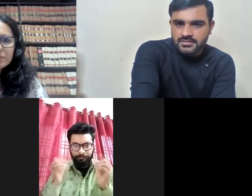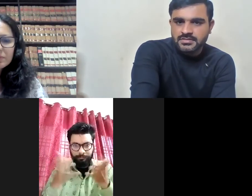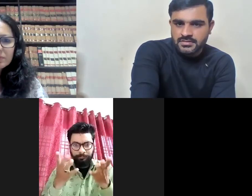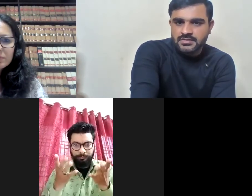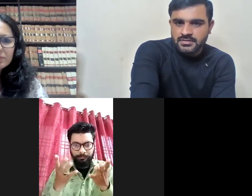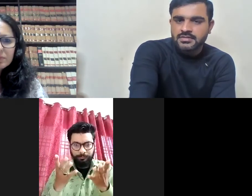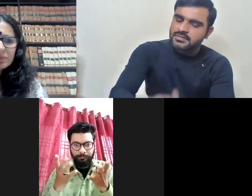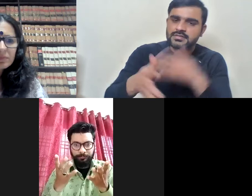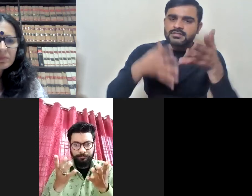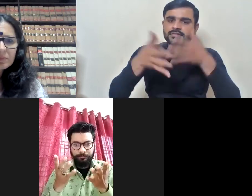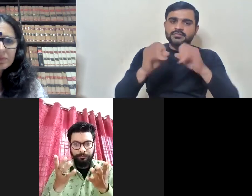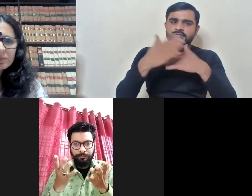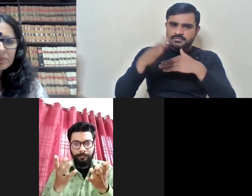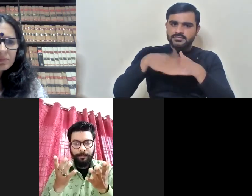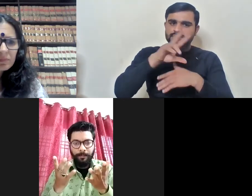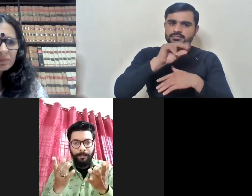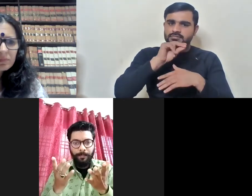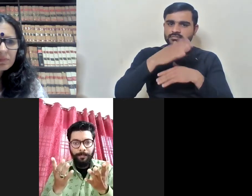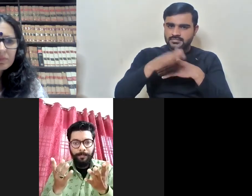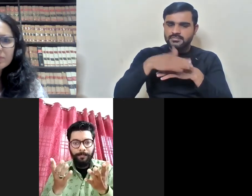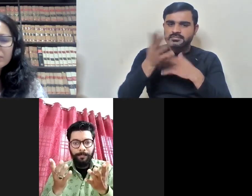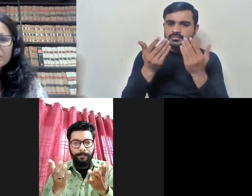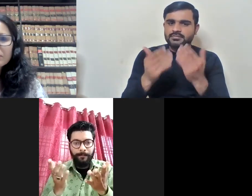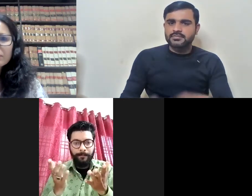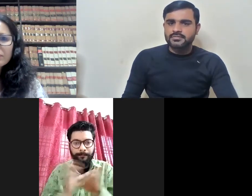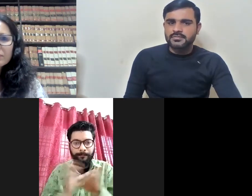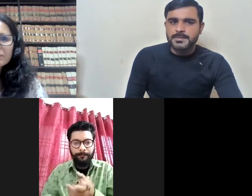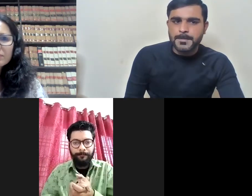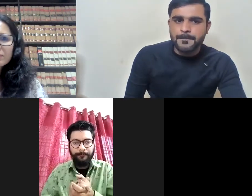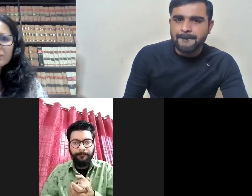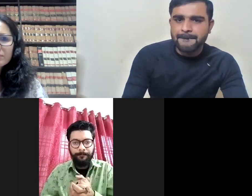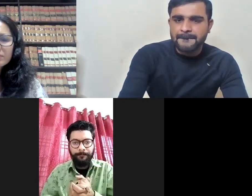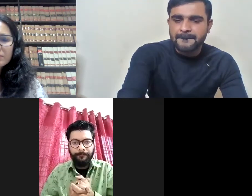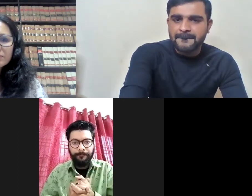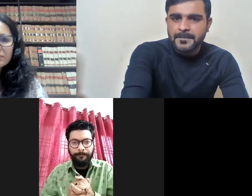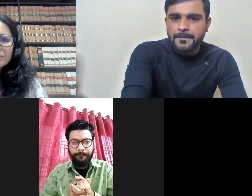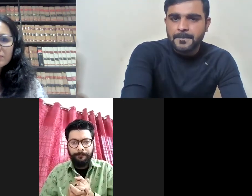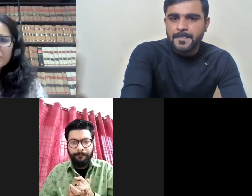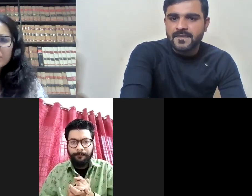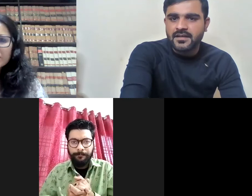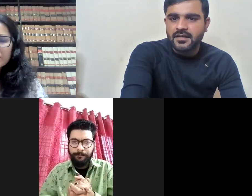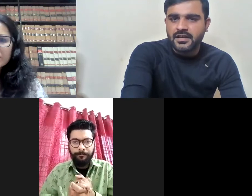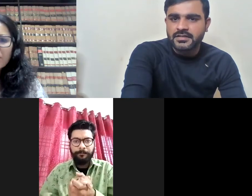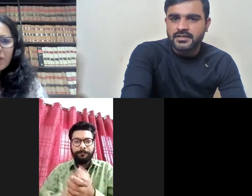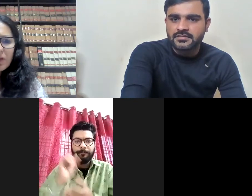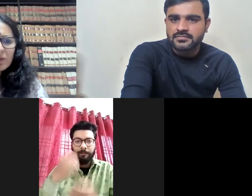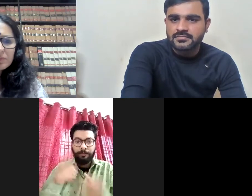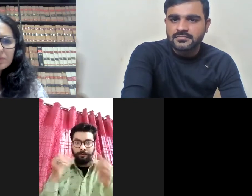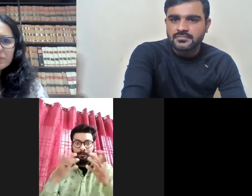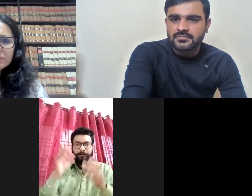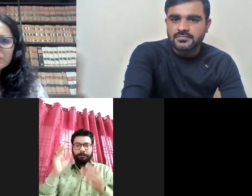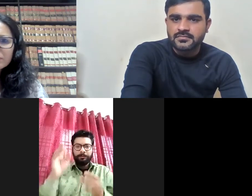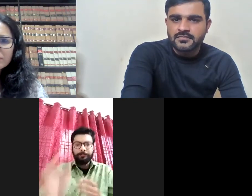I think.